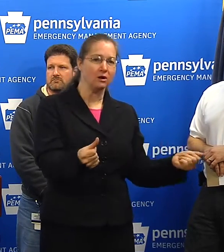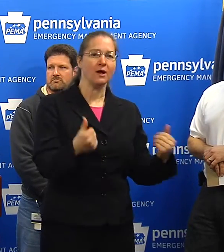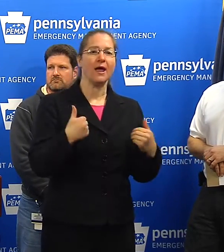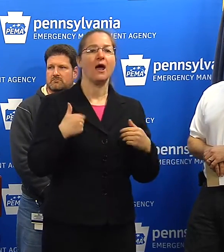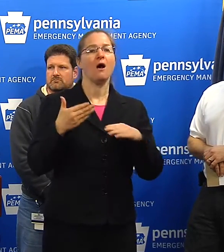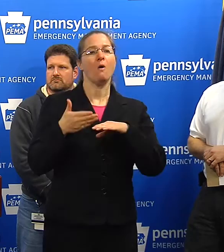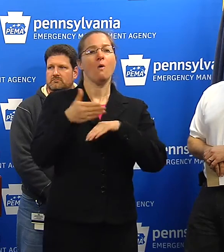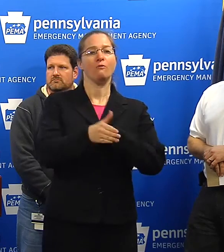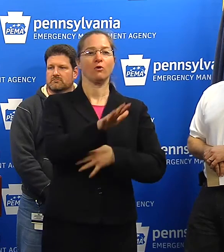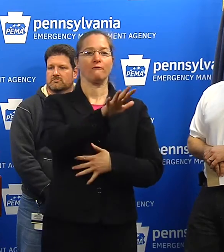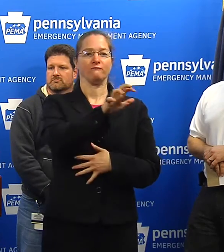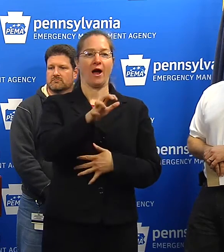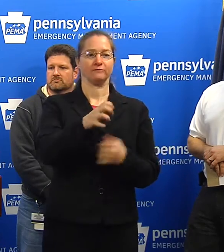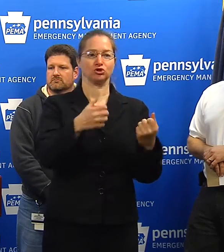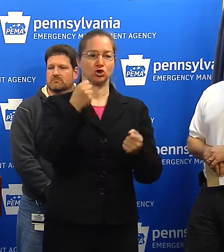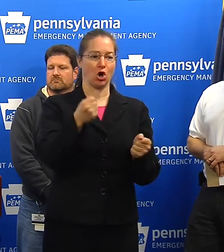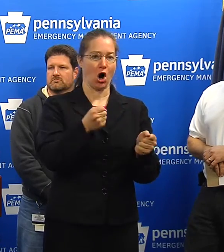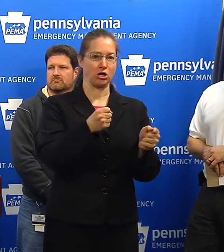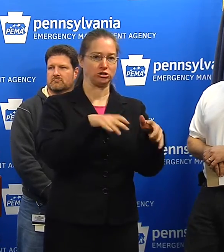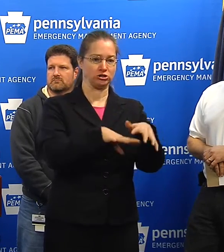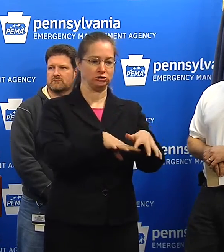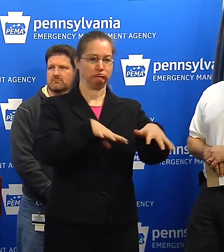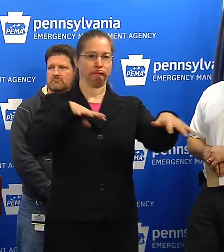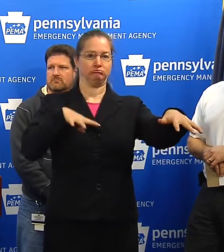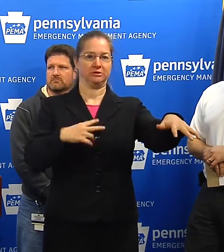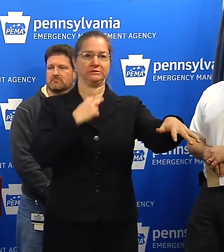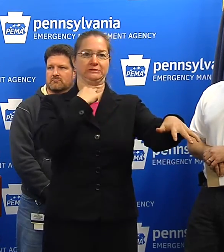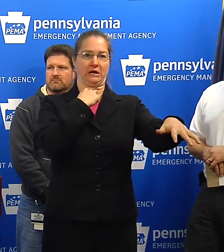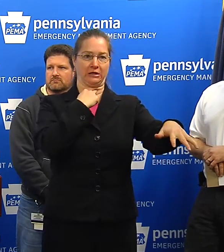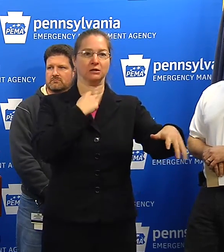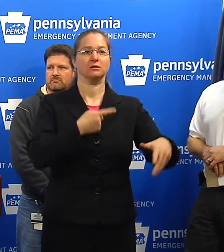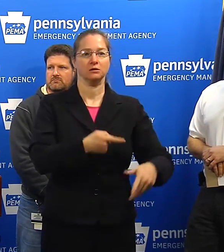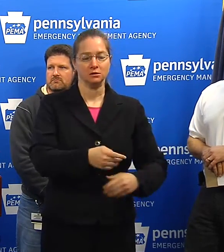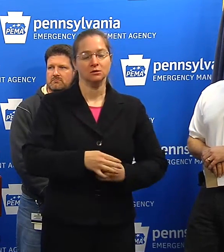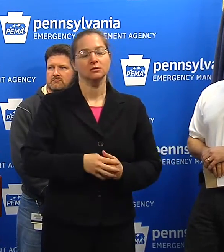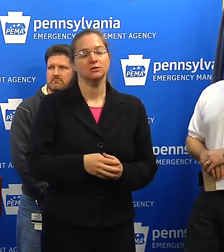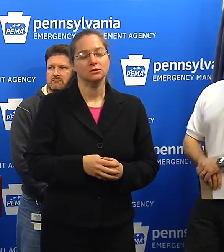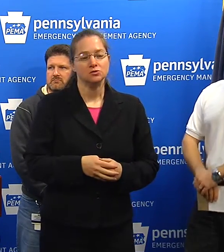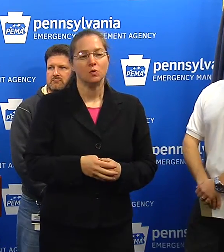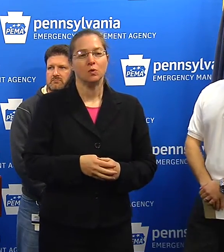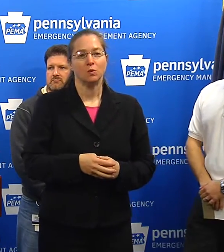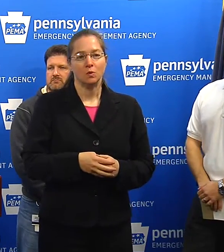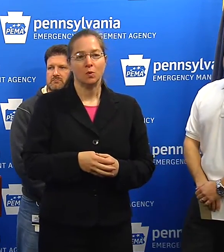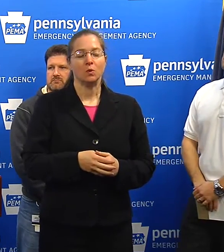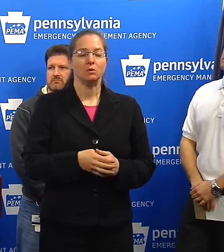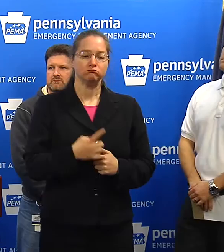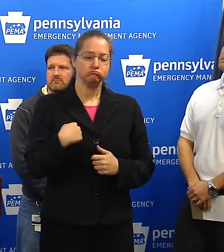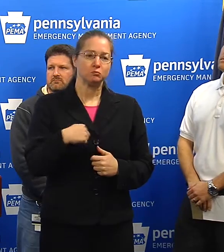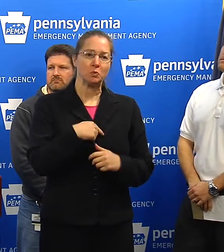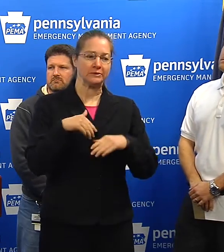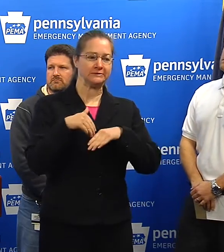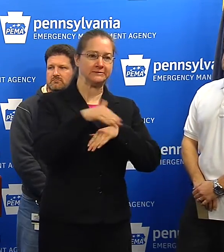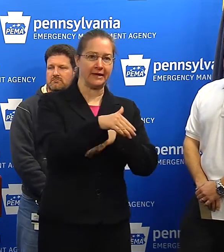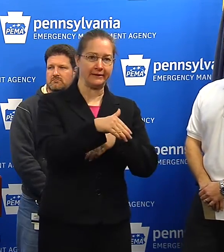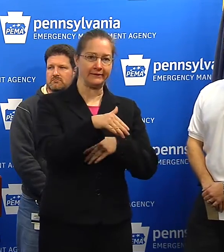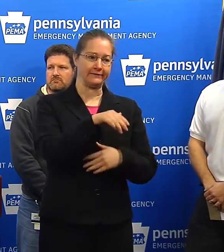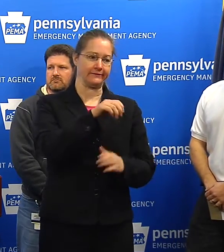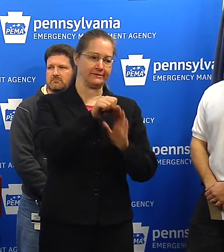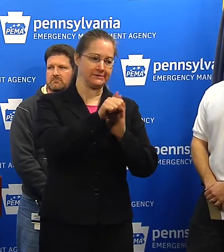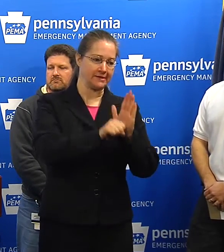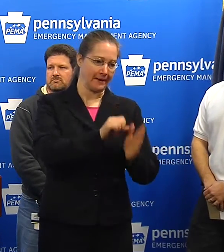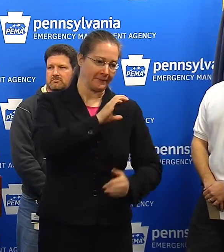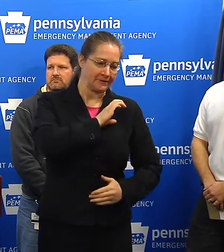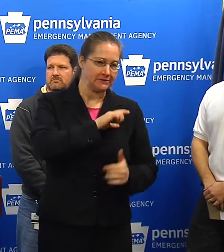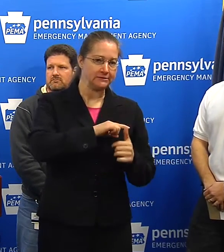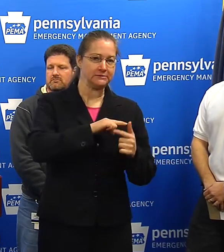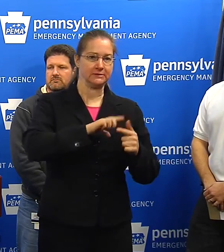500 vehicles trapped in chutes out there, and we are deploying Pennsylvania State Police, the